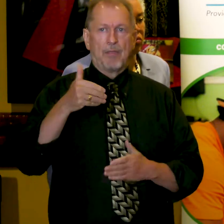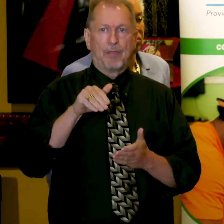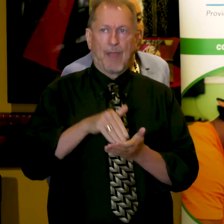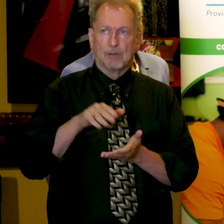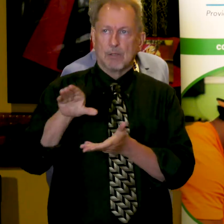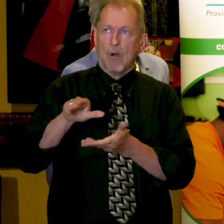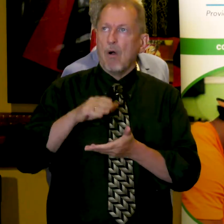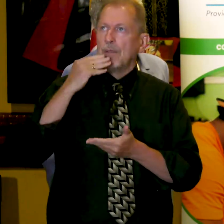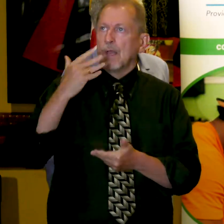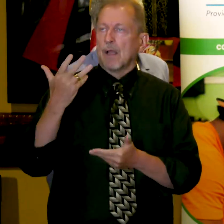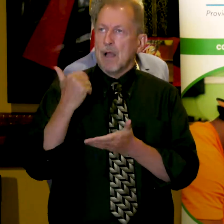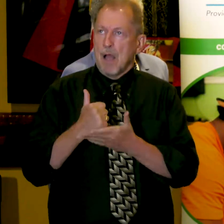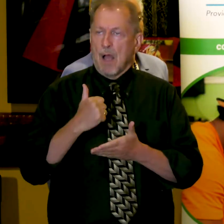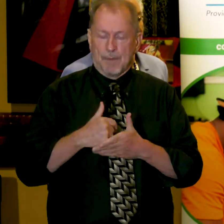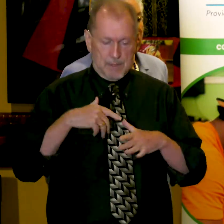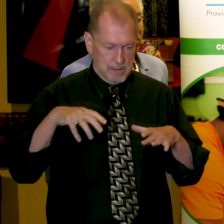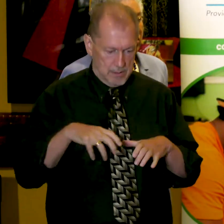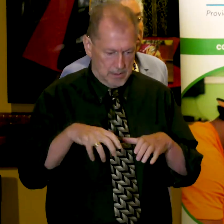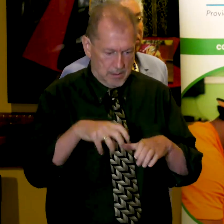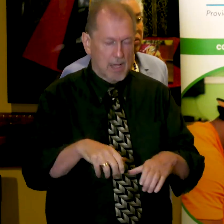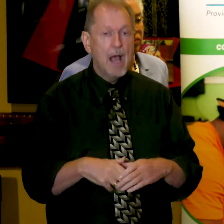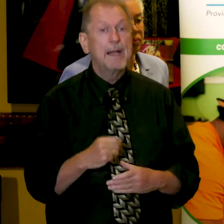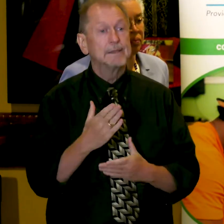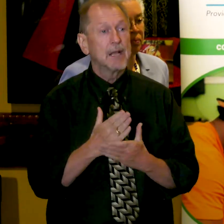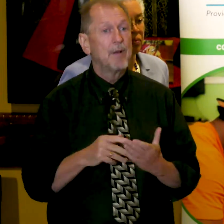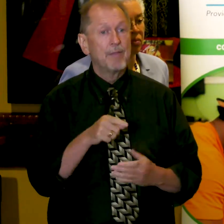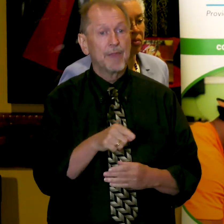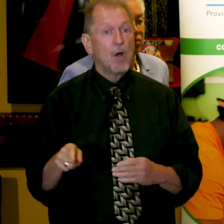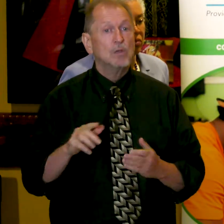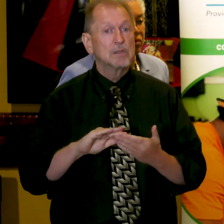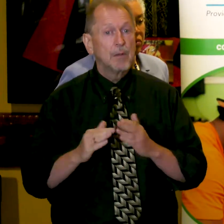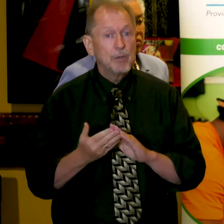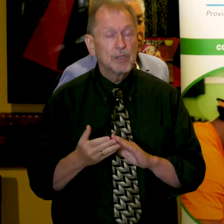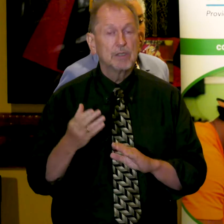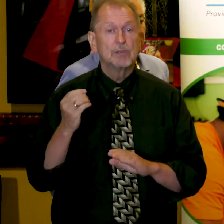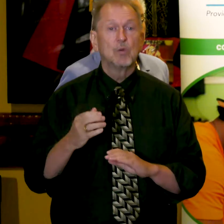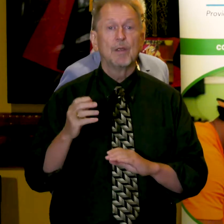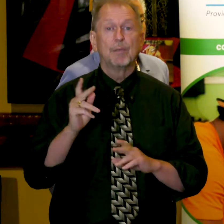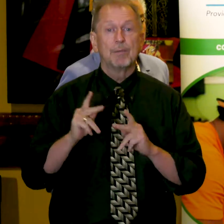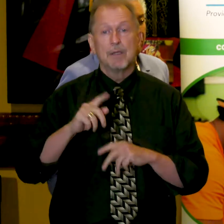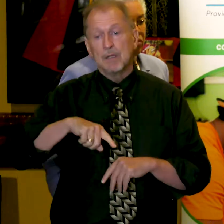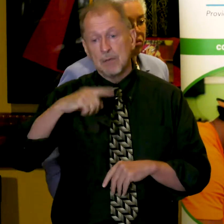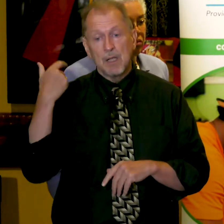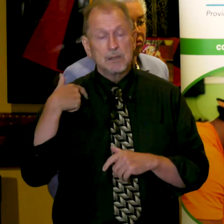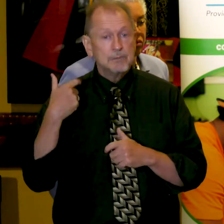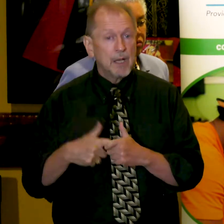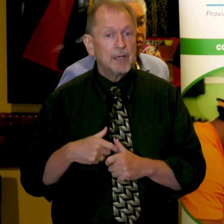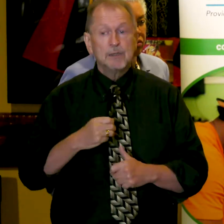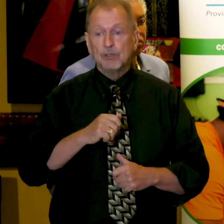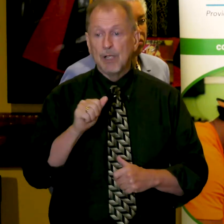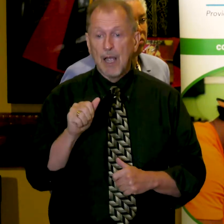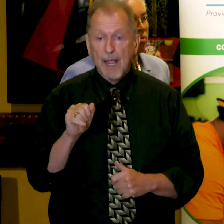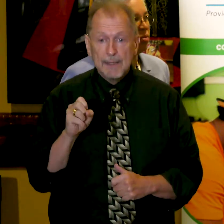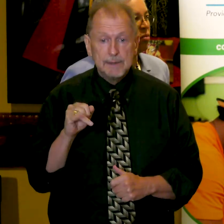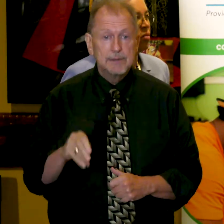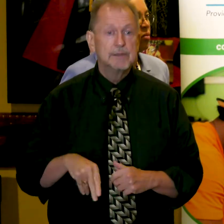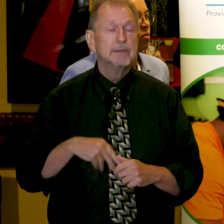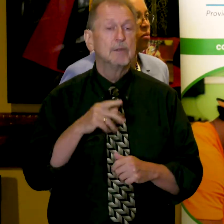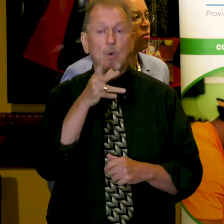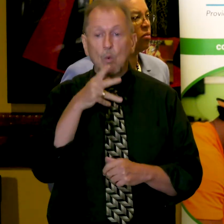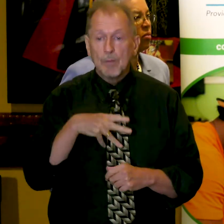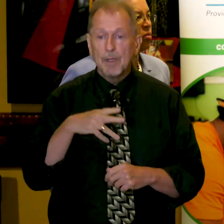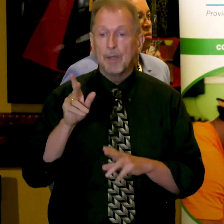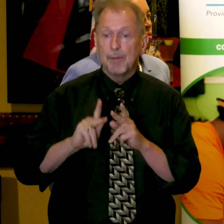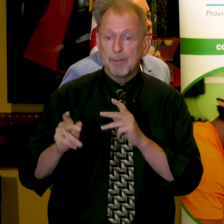especially affect historically excluded communities, including people of color, the LGBTQ plus community, women, people with